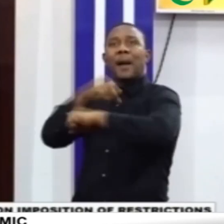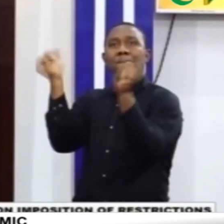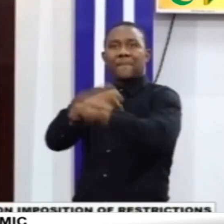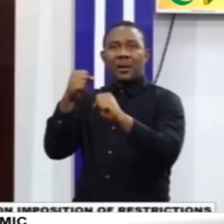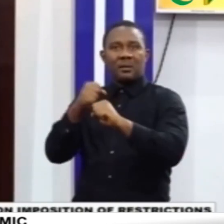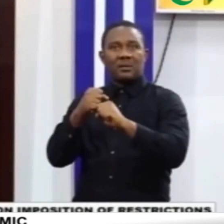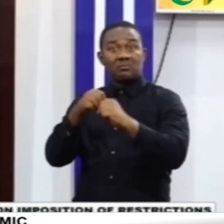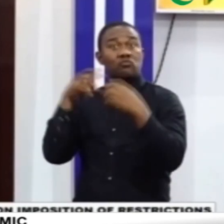robust. Ours is combative Ours Ours... Ours... We